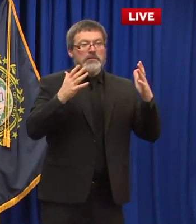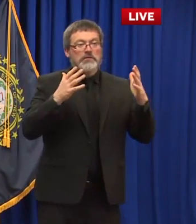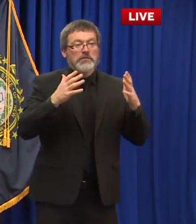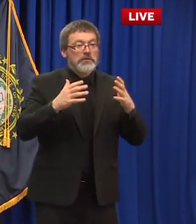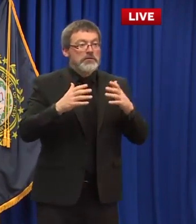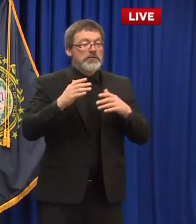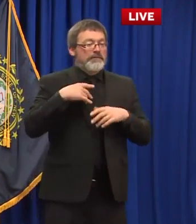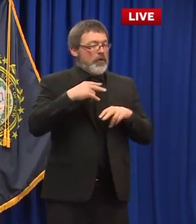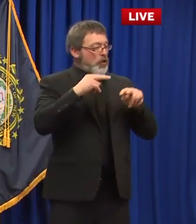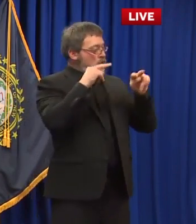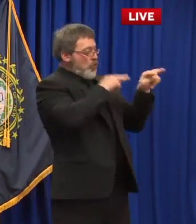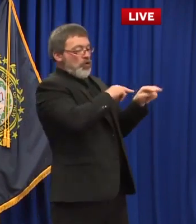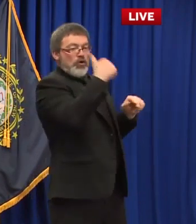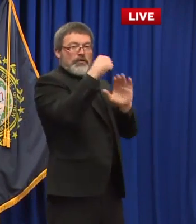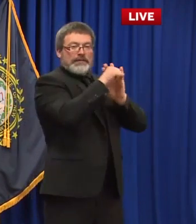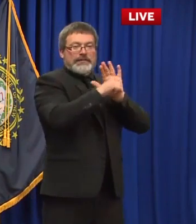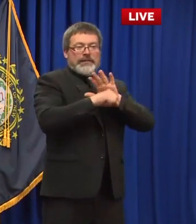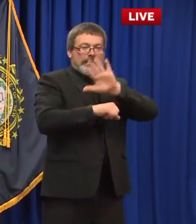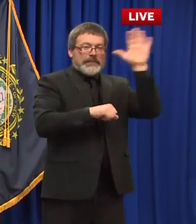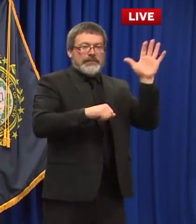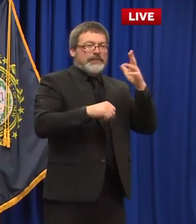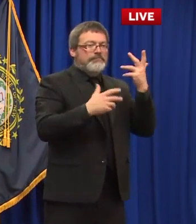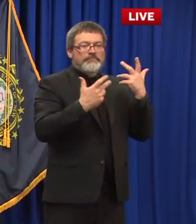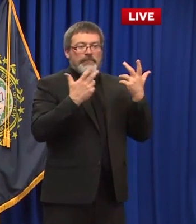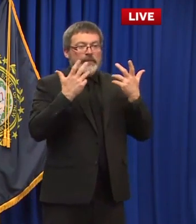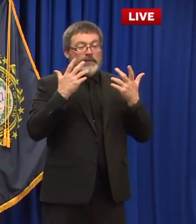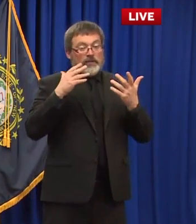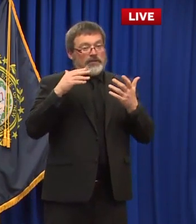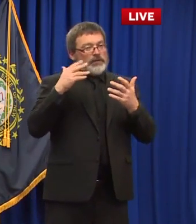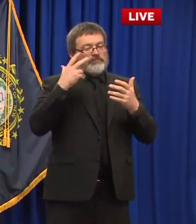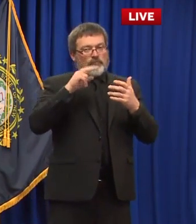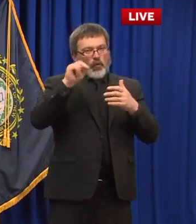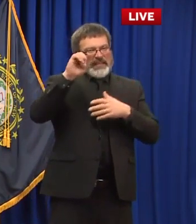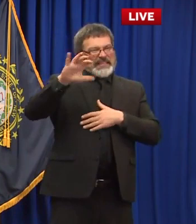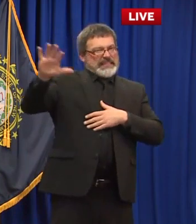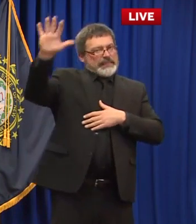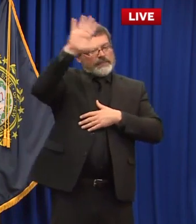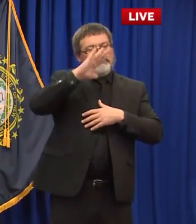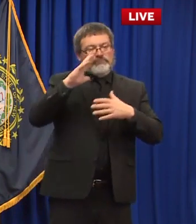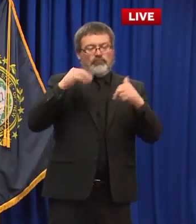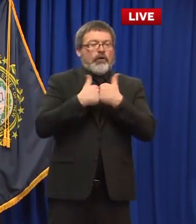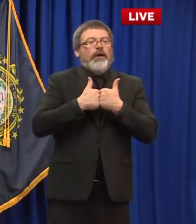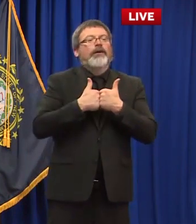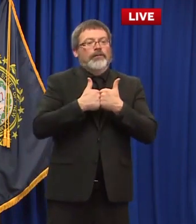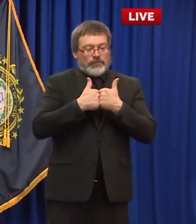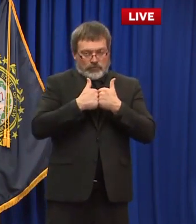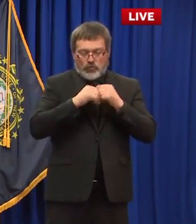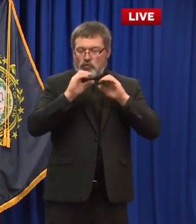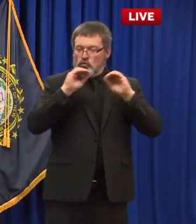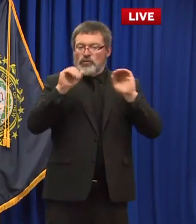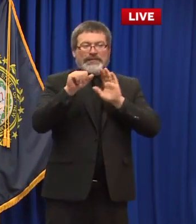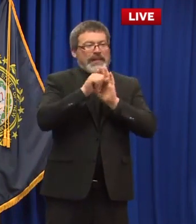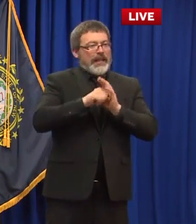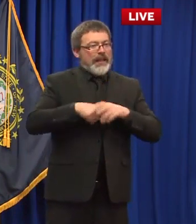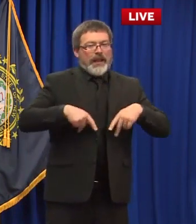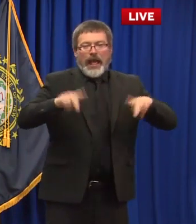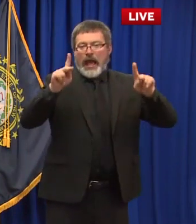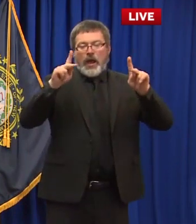country or other parts of the northeast but given that we're in such a hot spot area no one's taken that step yet but um but we'll always look for opportunities to do it